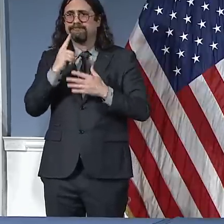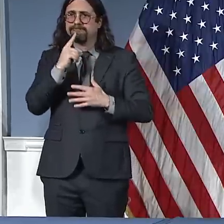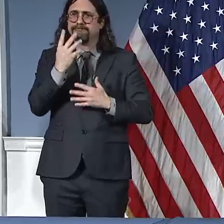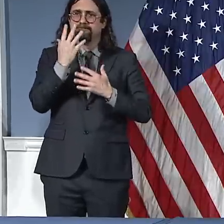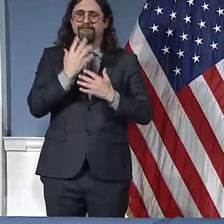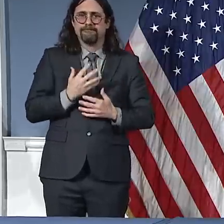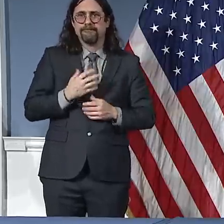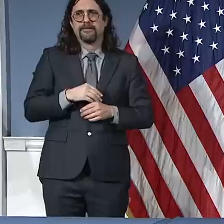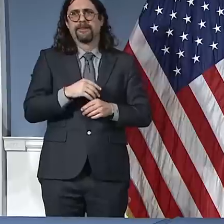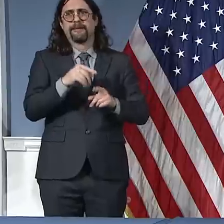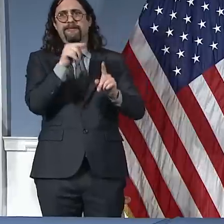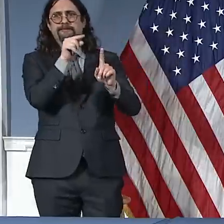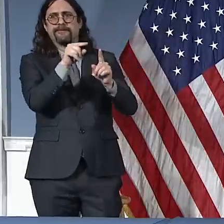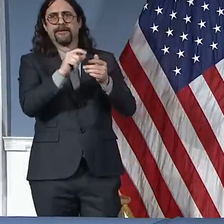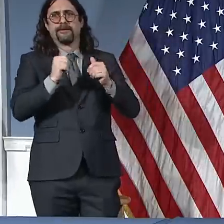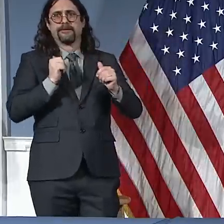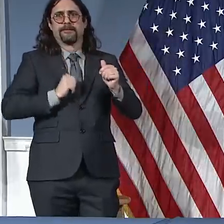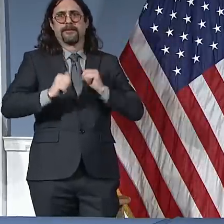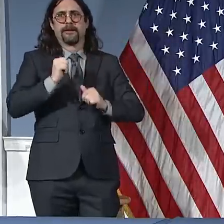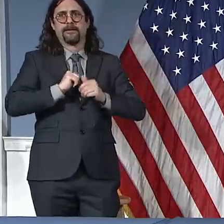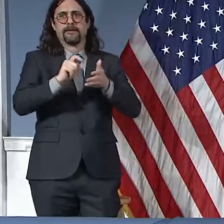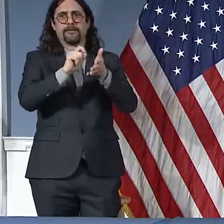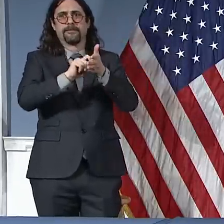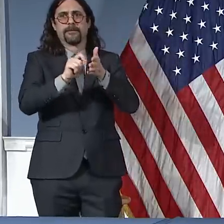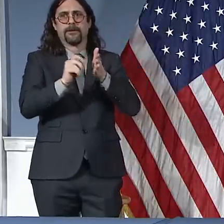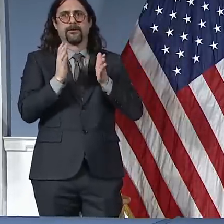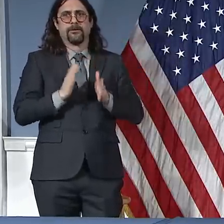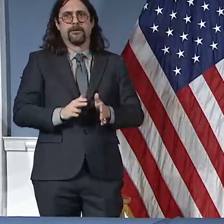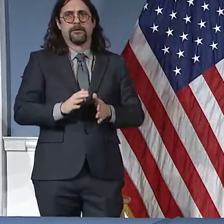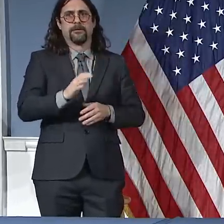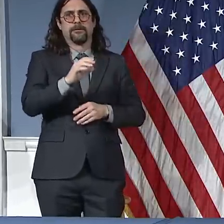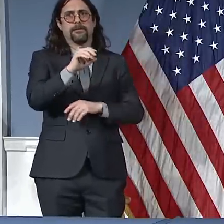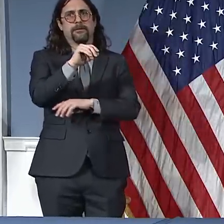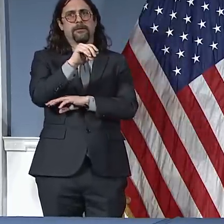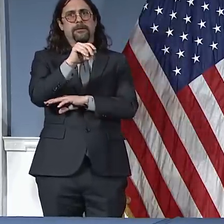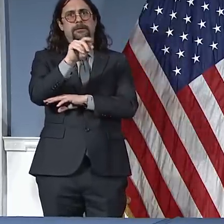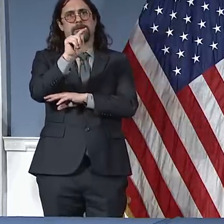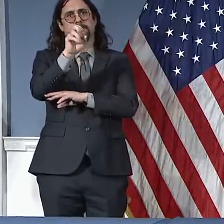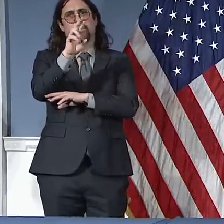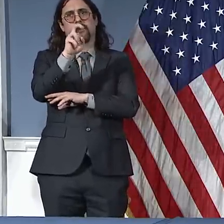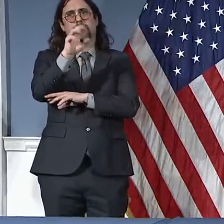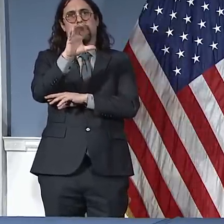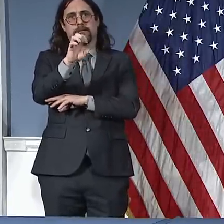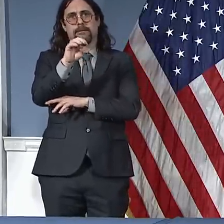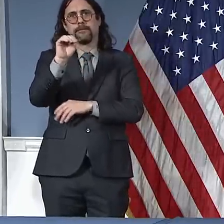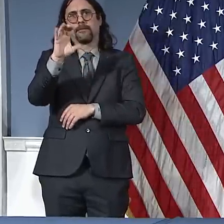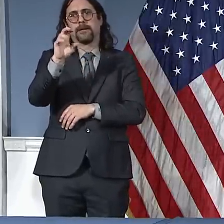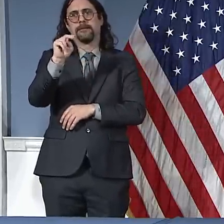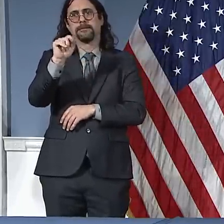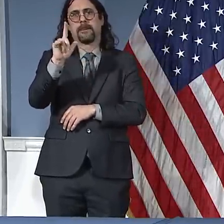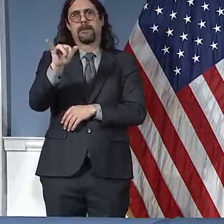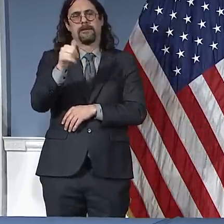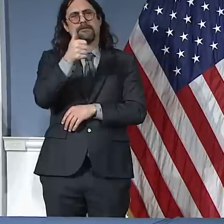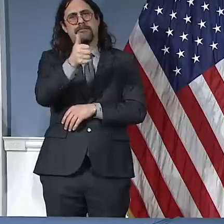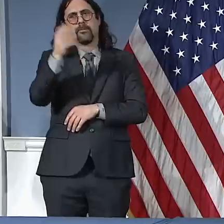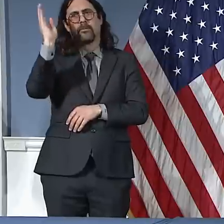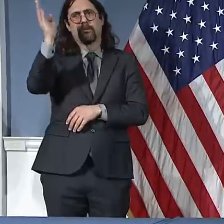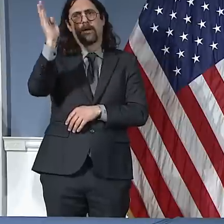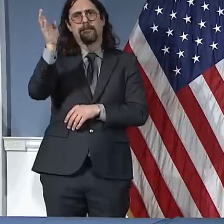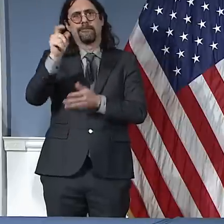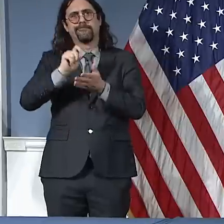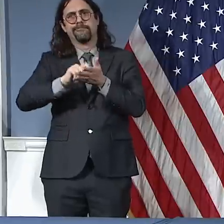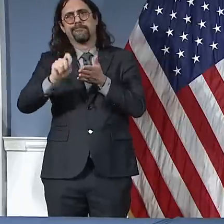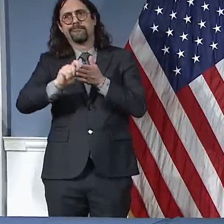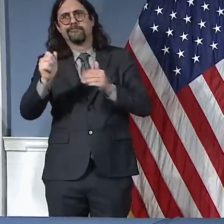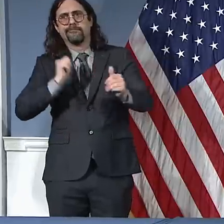someone who epitomizes so much about this city, came here from Texas as a